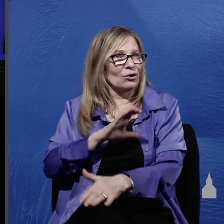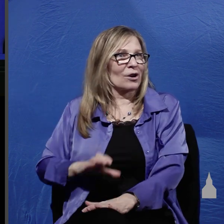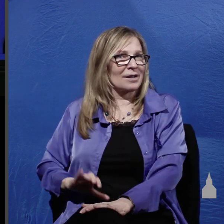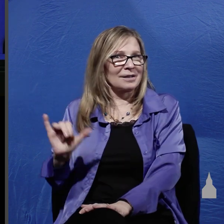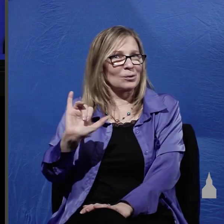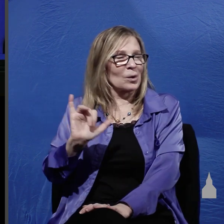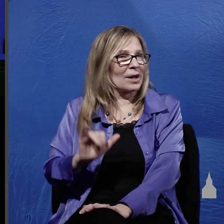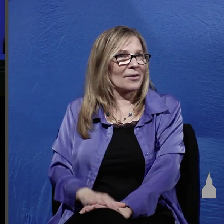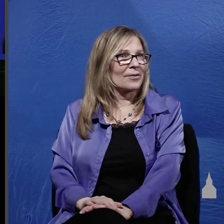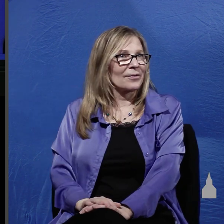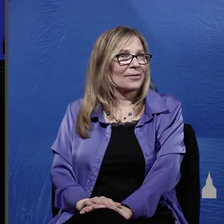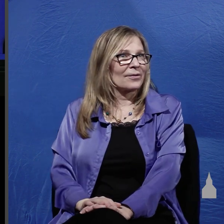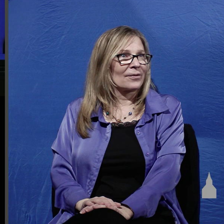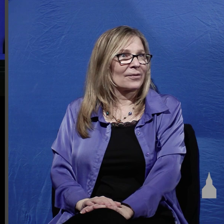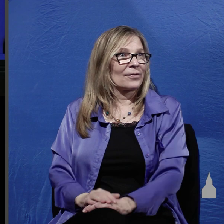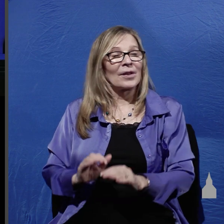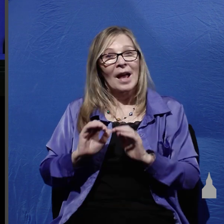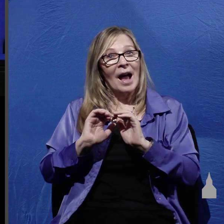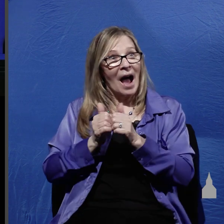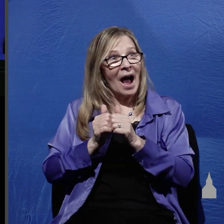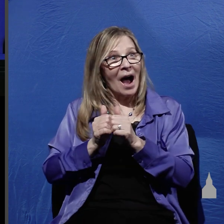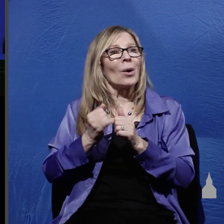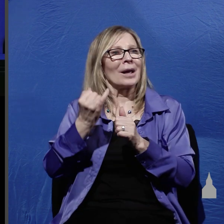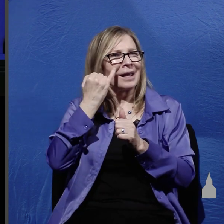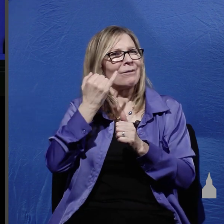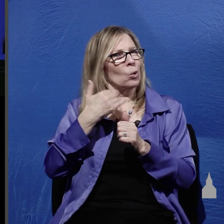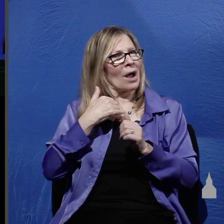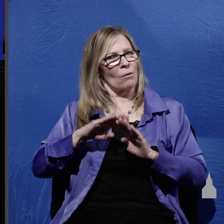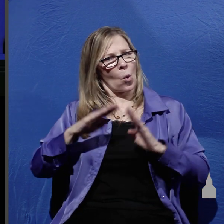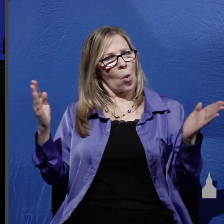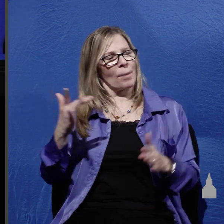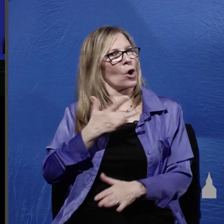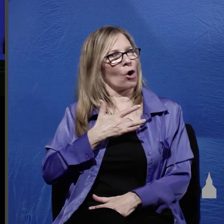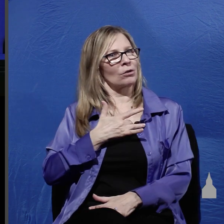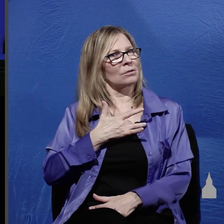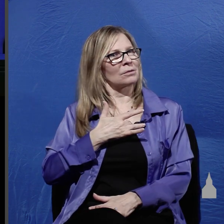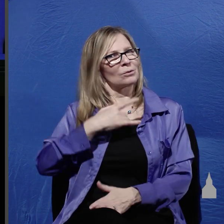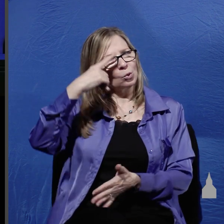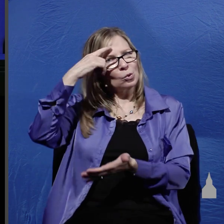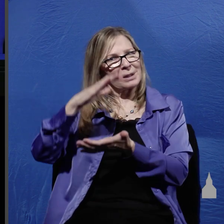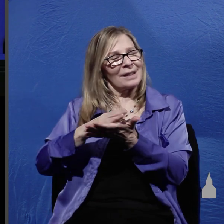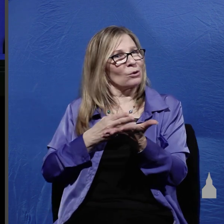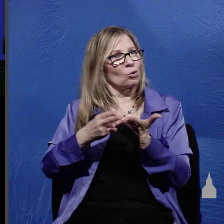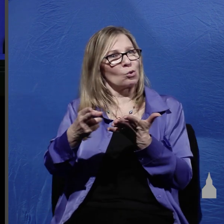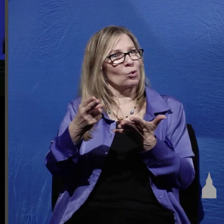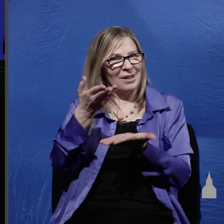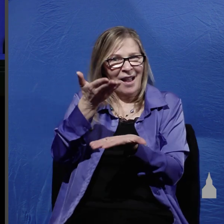and the only way you'll do that is if you have an open heart a heart to believe the truth but the evidence is there